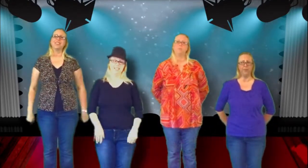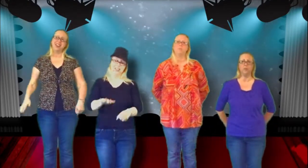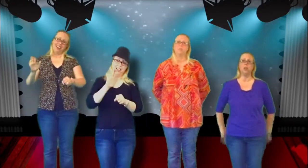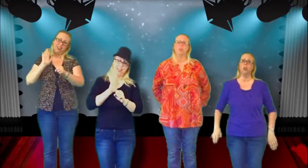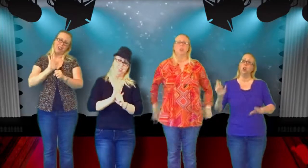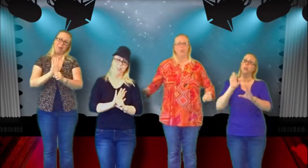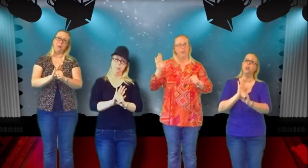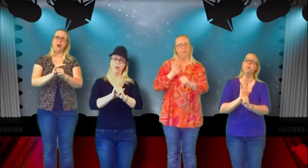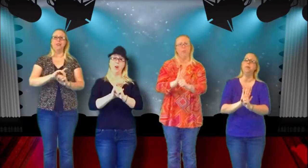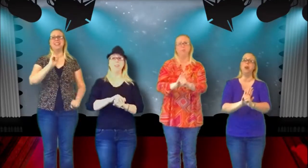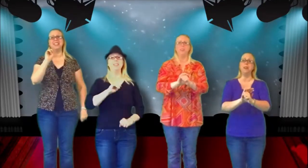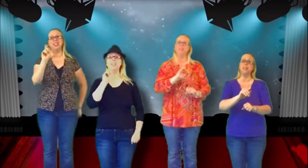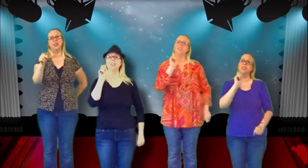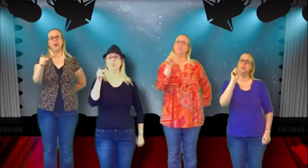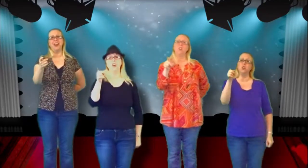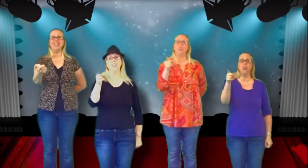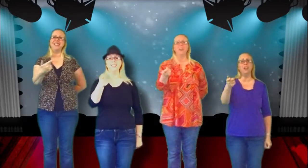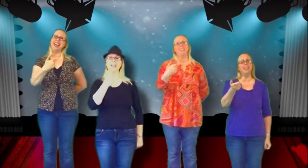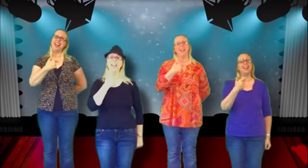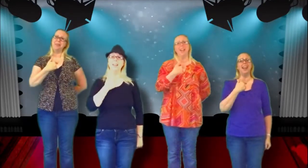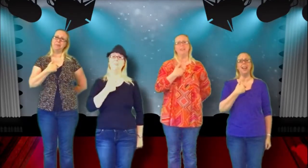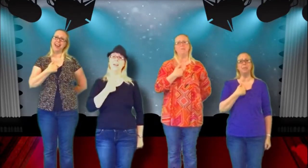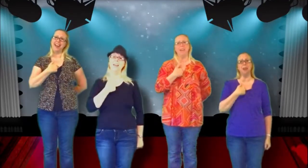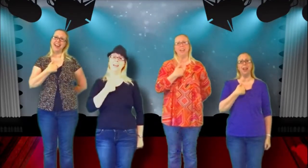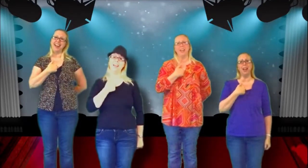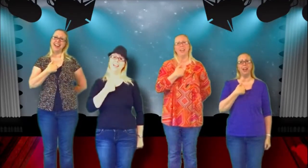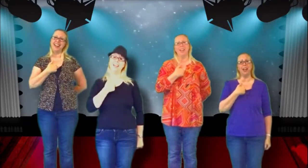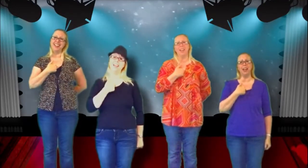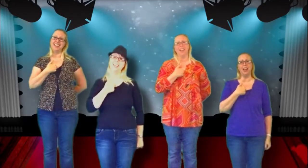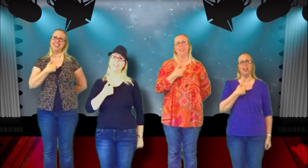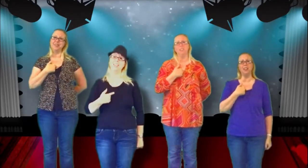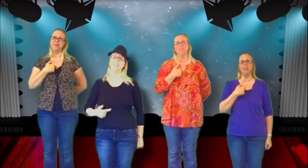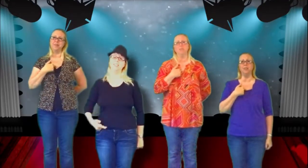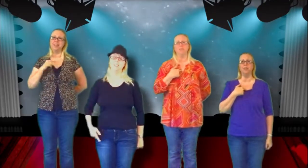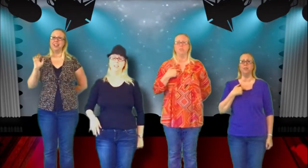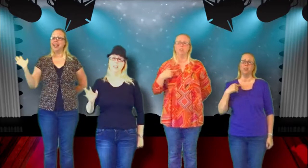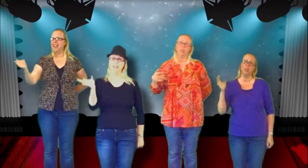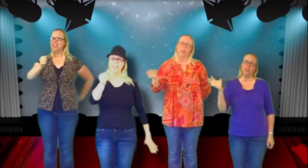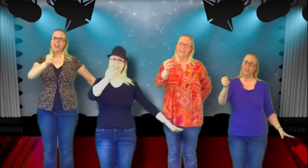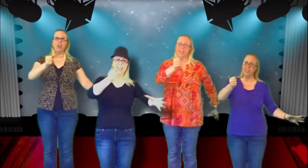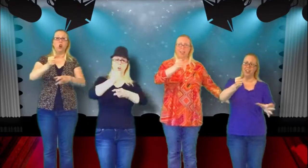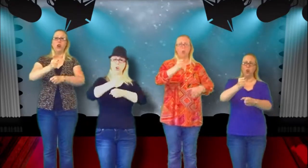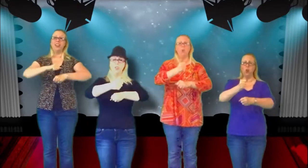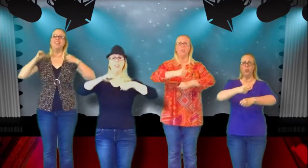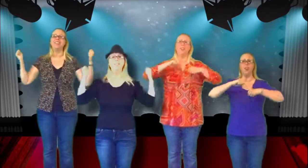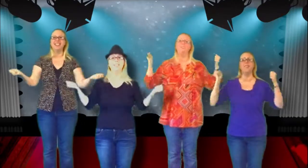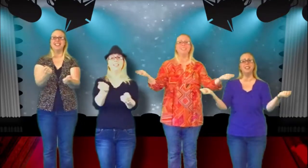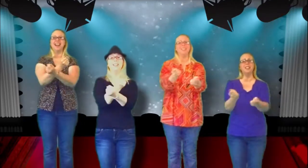A promise is yours and mine Take hold of this